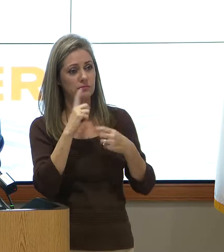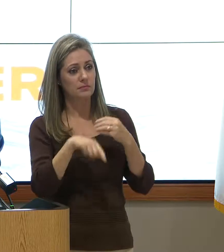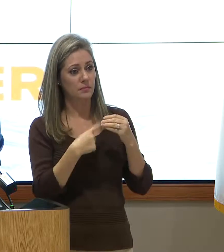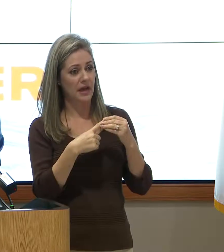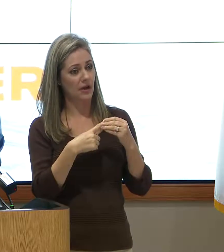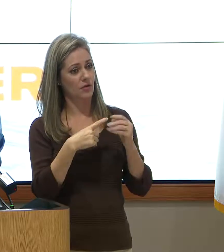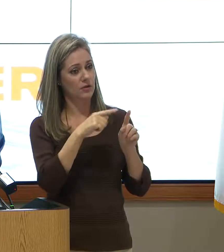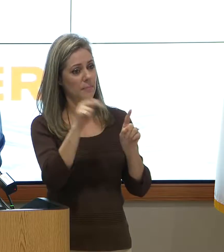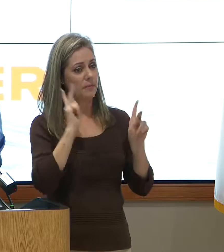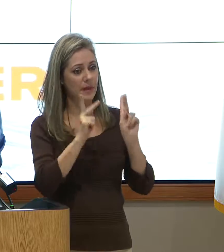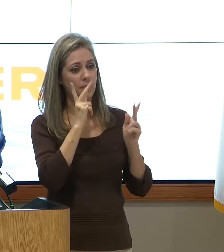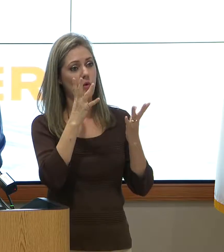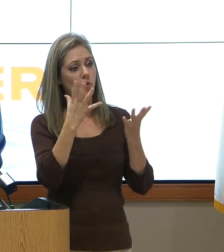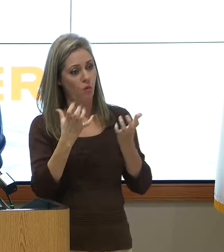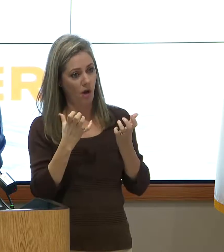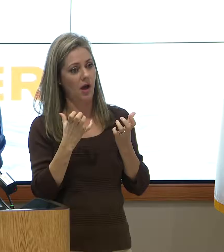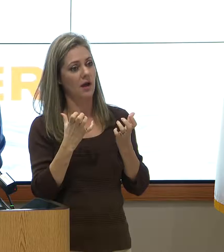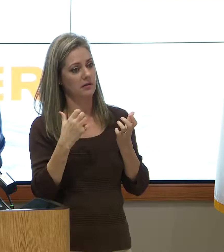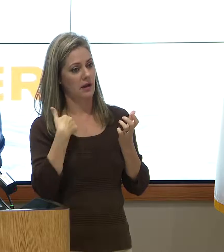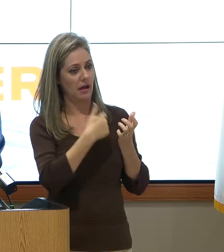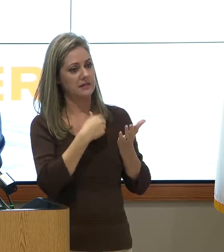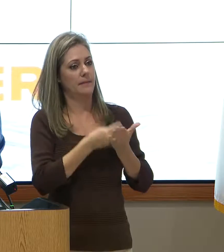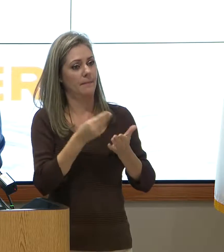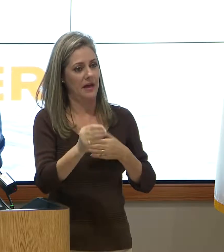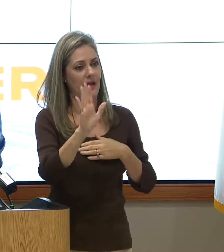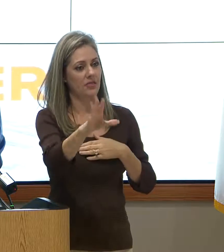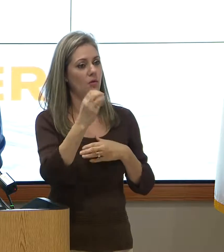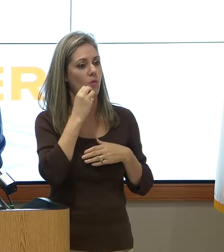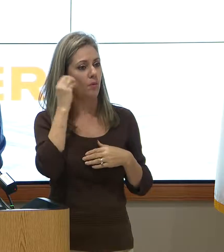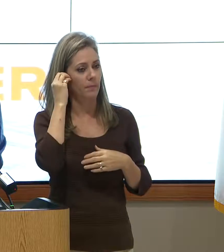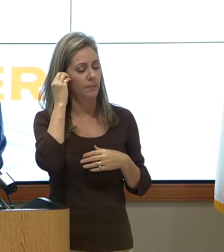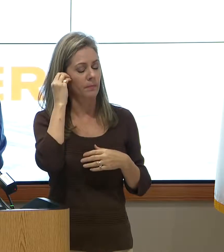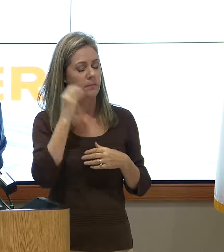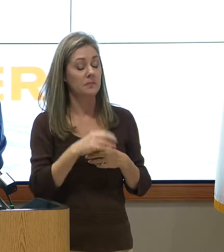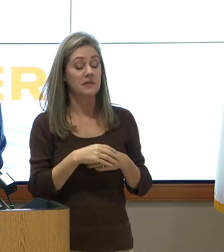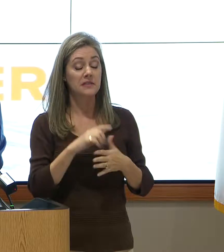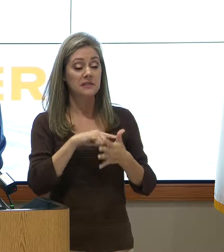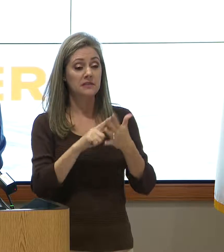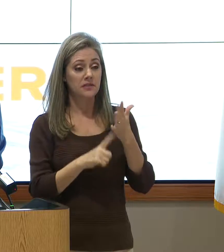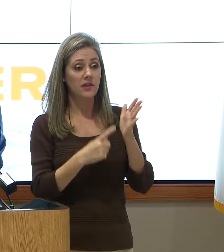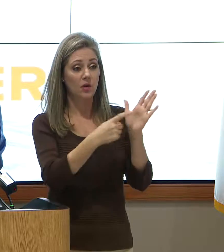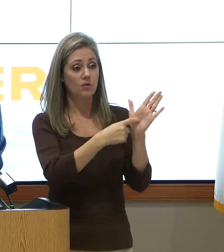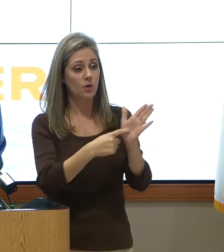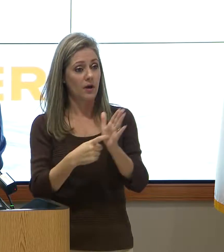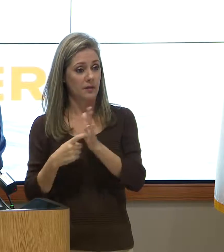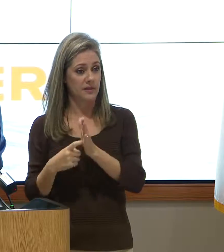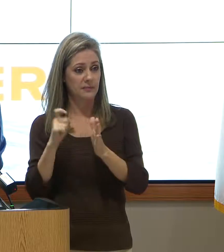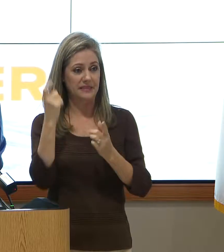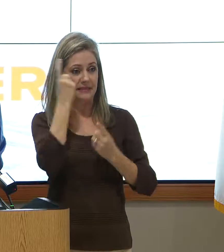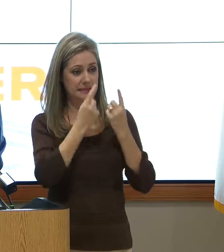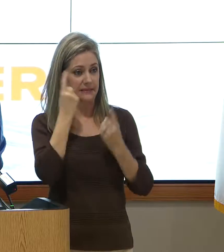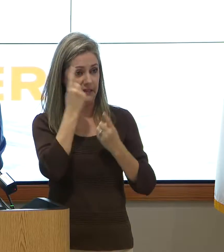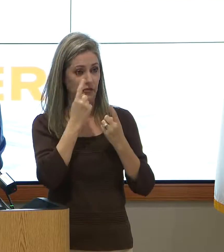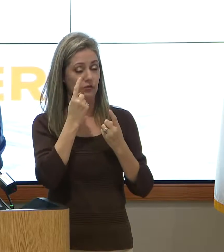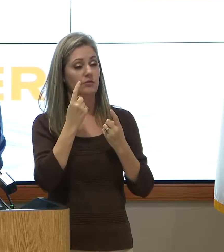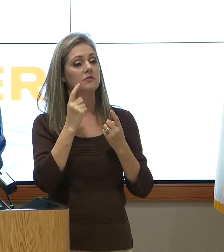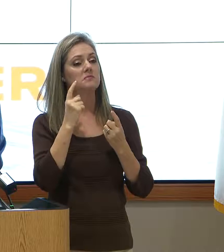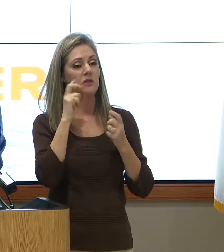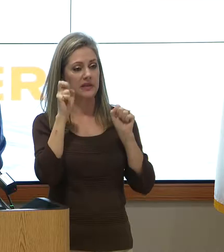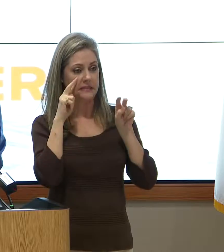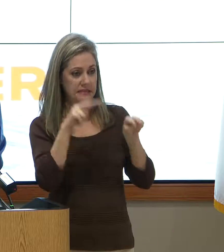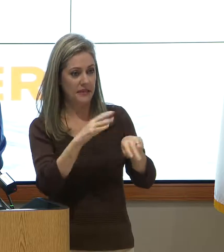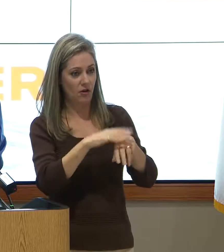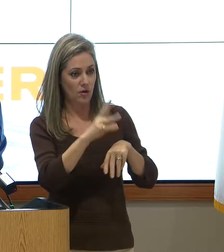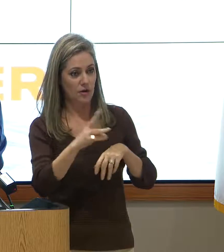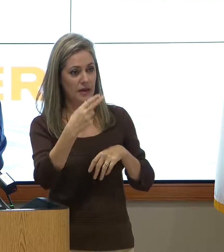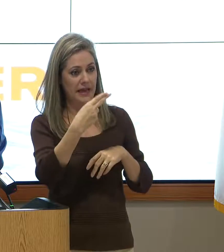us of their desire to be purchased underneath our buyout program. There is criteria that has to be considered, and that criteria is on our website,